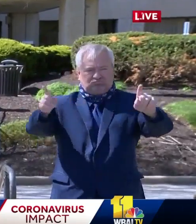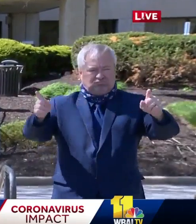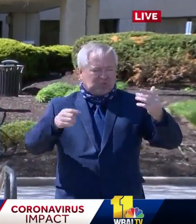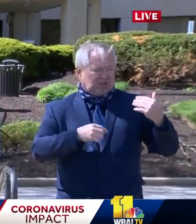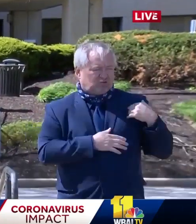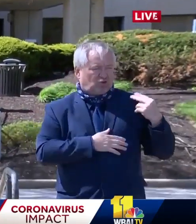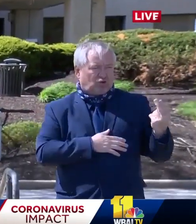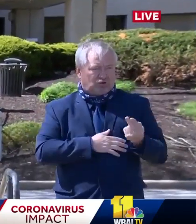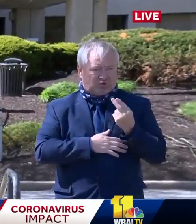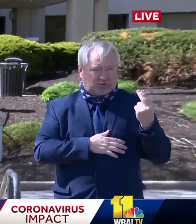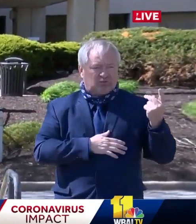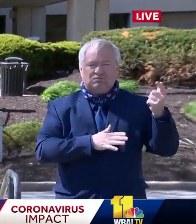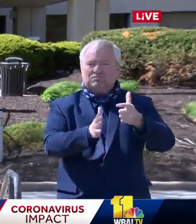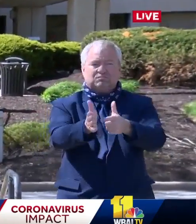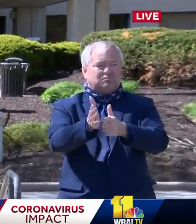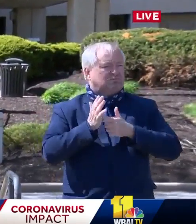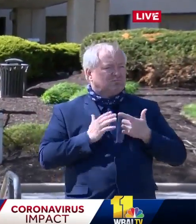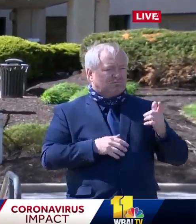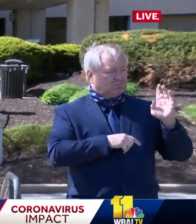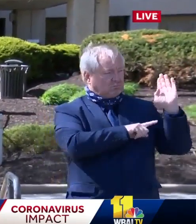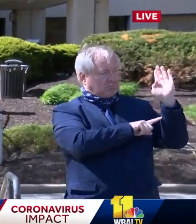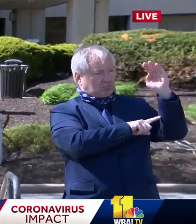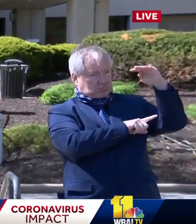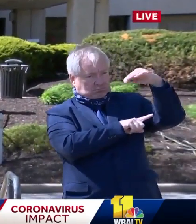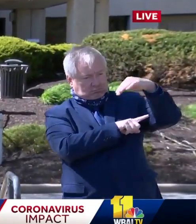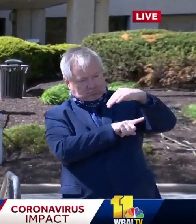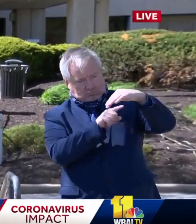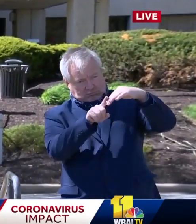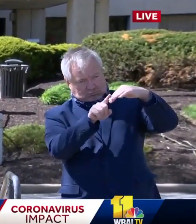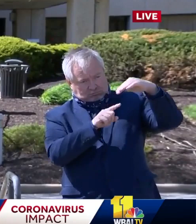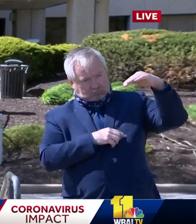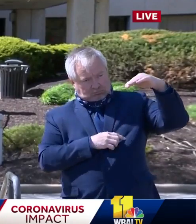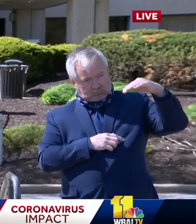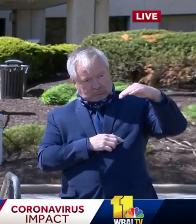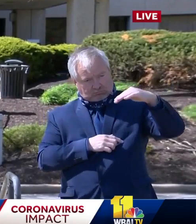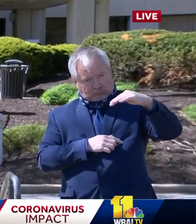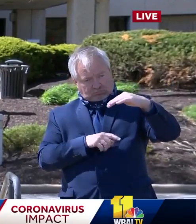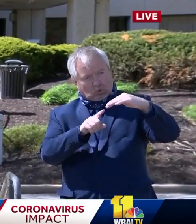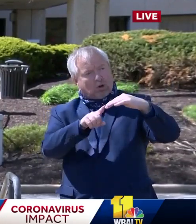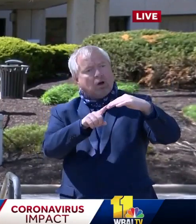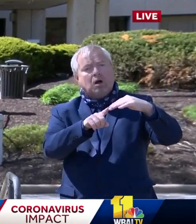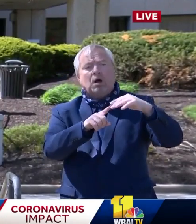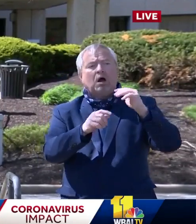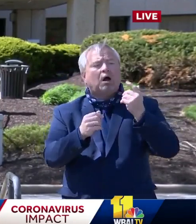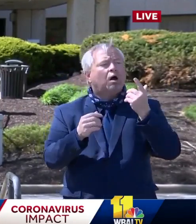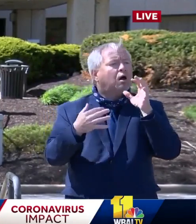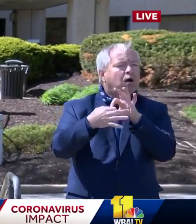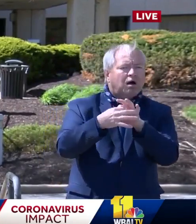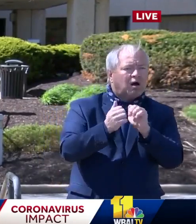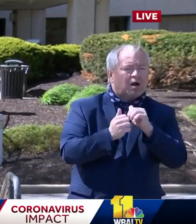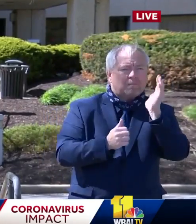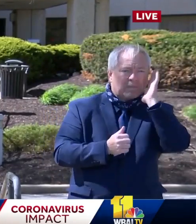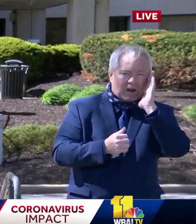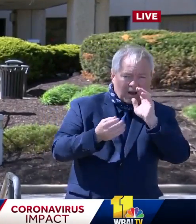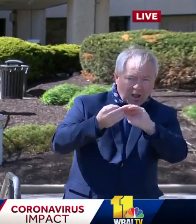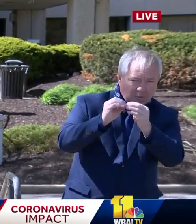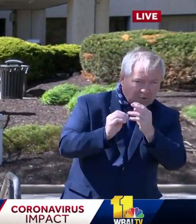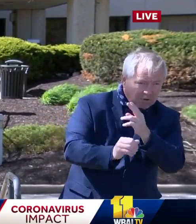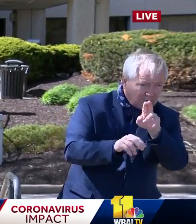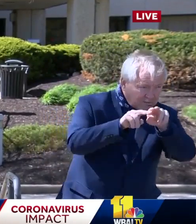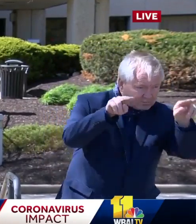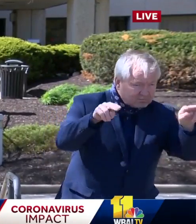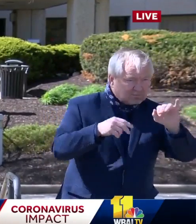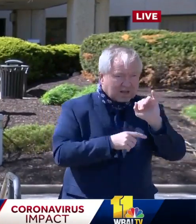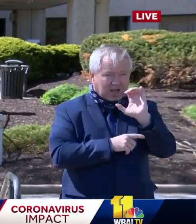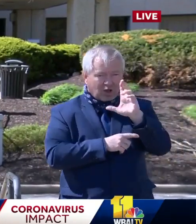call for downward trends in the numbers, particularly for hospitalizations and ICU, uh, beds.